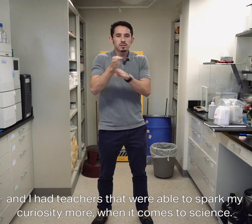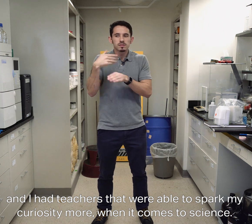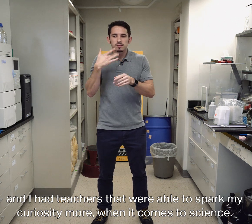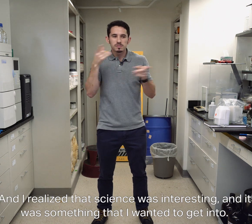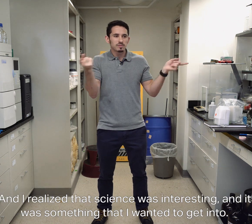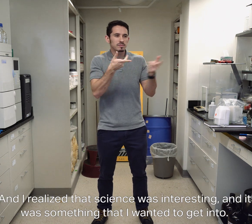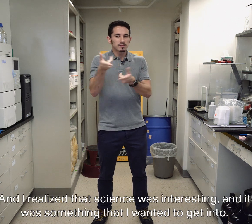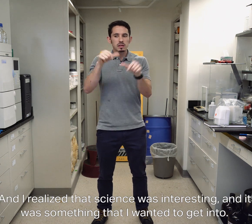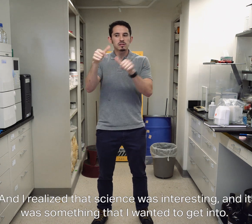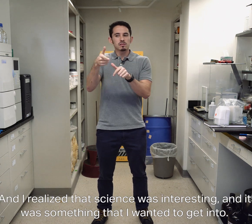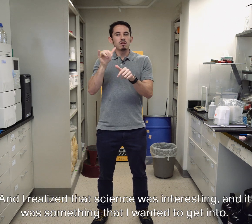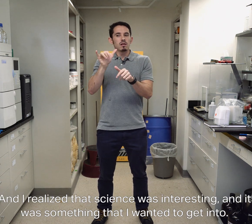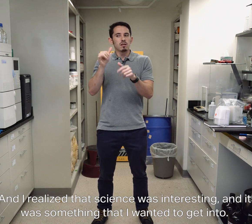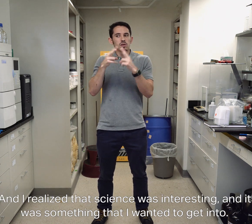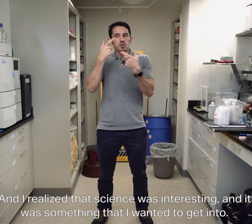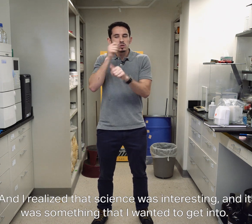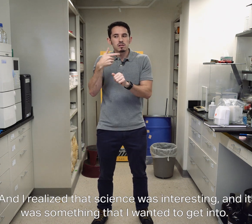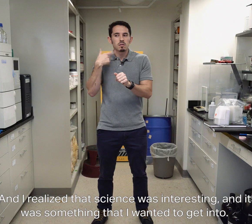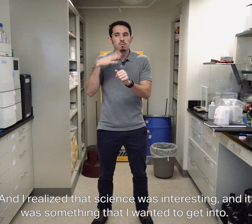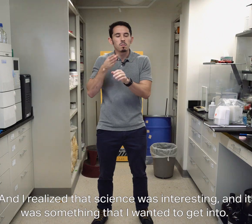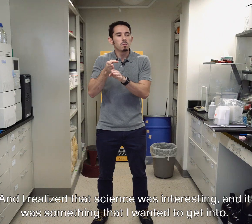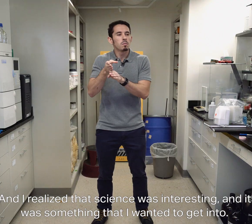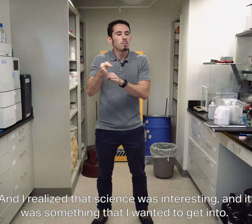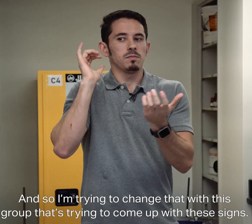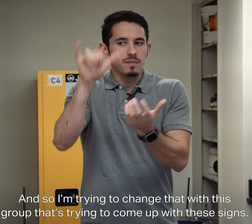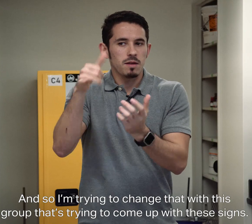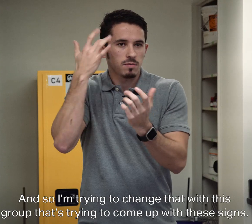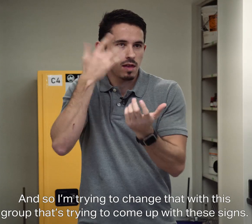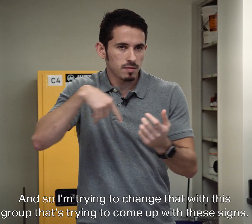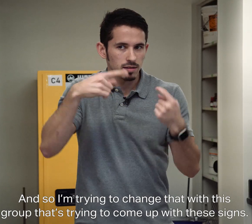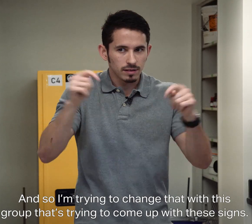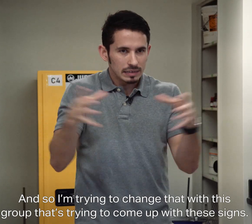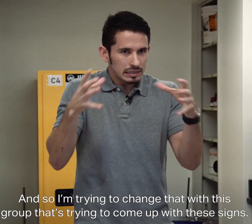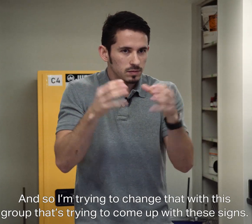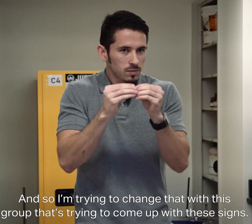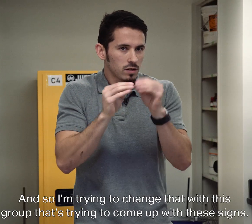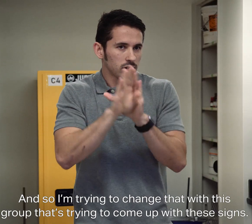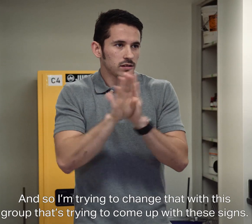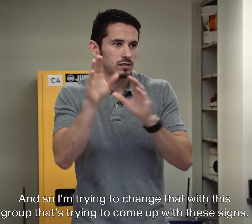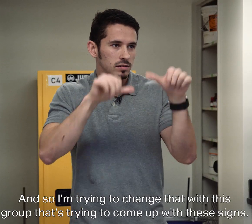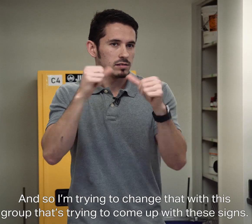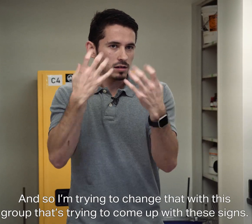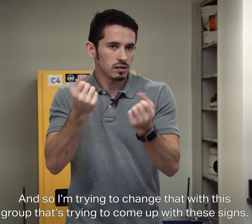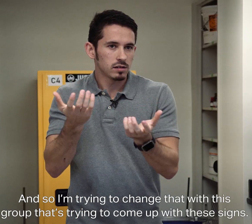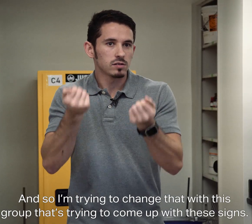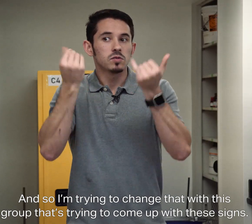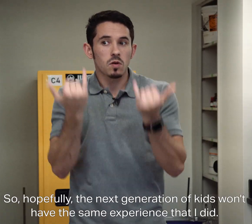And I realized that science was interesting, and it was something I wanted to get into. And so I'm trying to change that with this group that's trying to come up with these signs. So hopefully